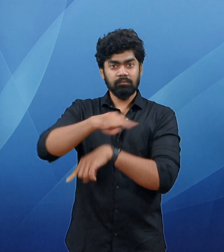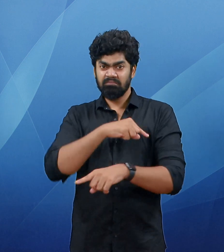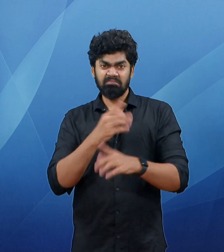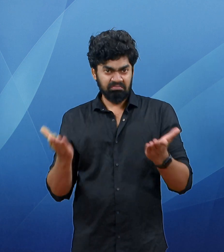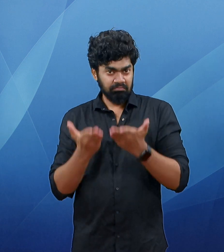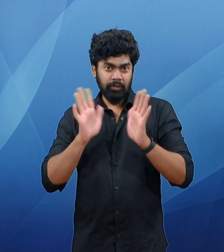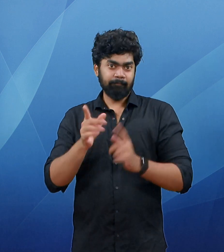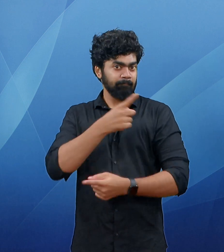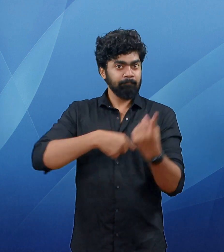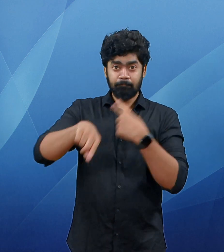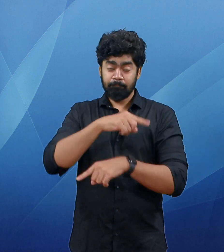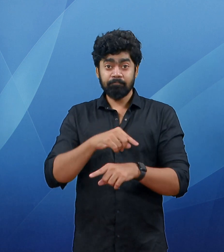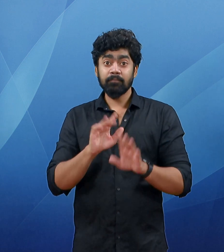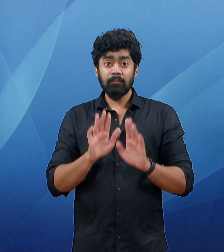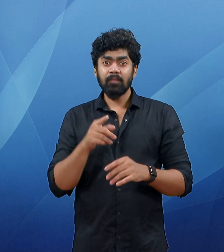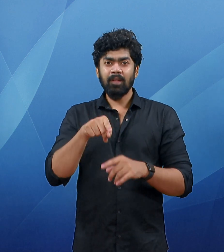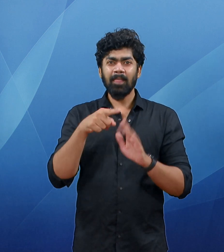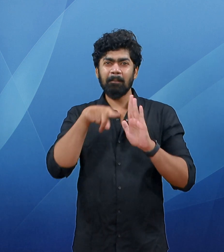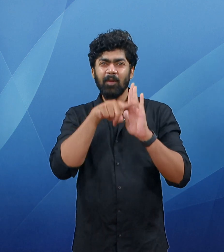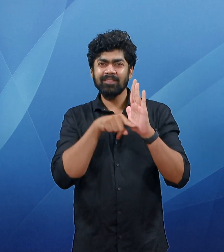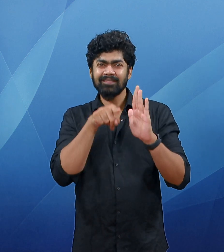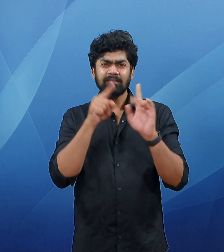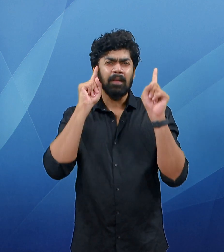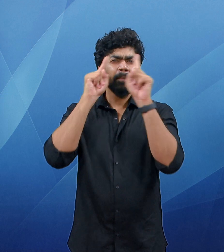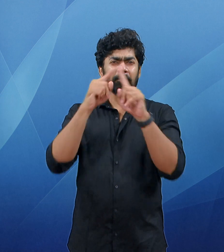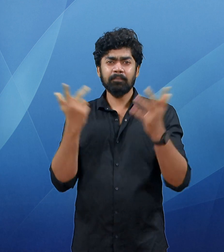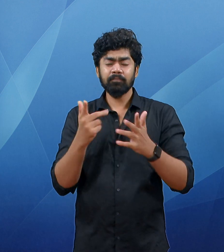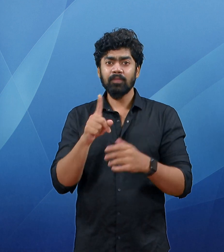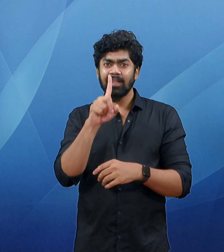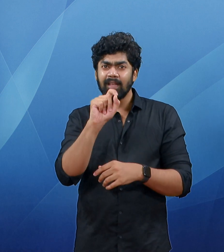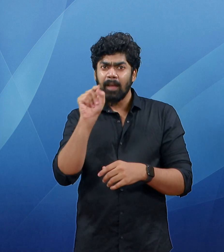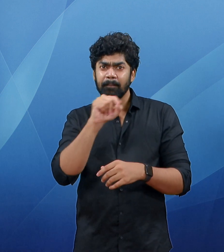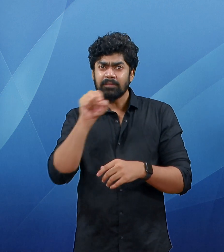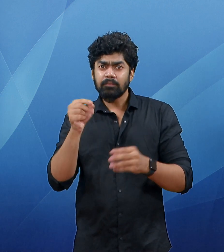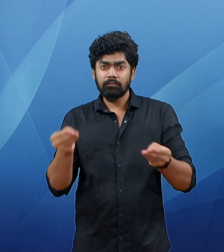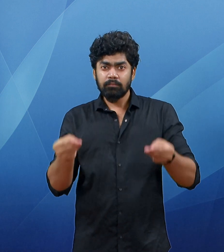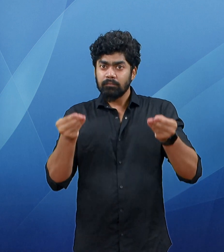in the next five years and to make a push in the space industry sector with a specialized park.